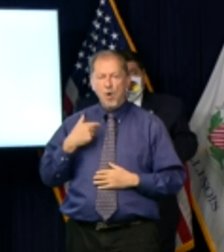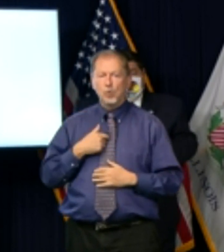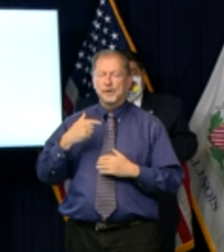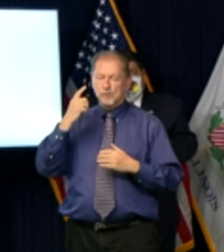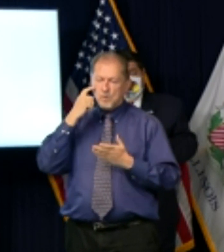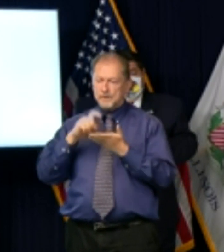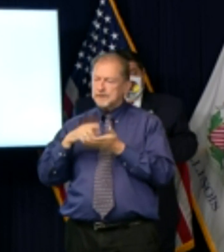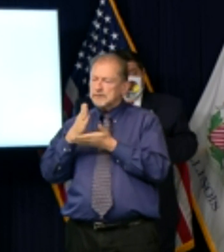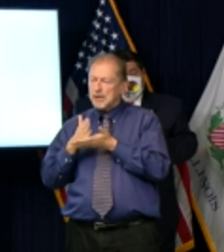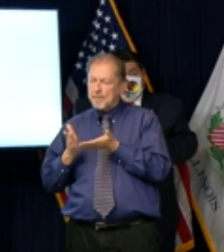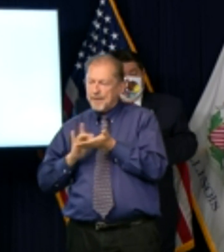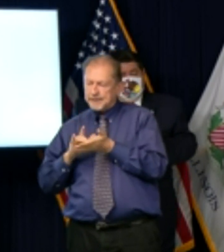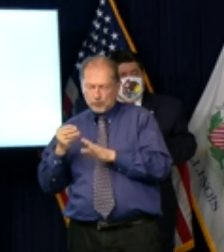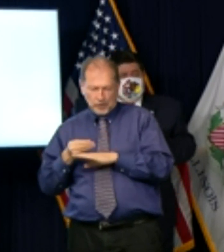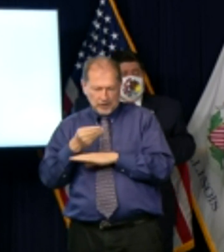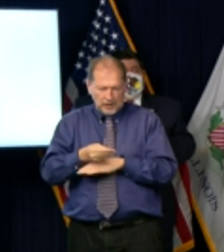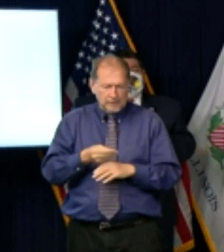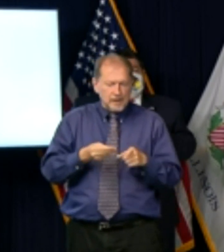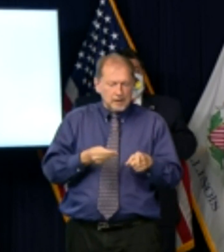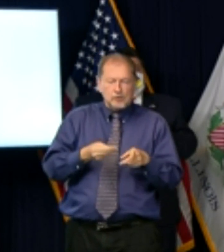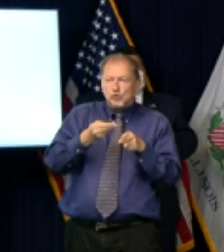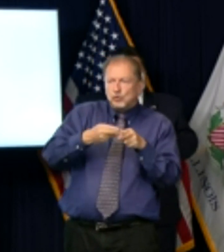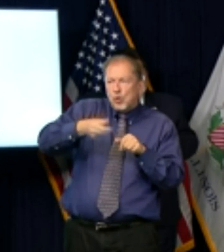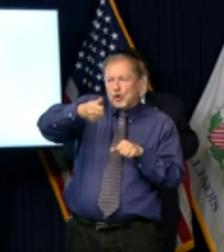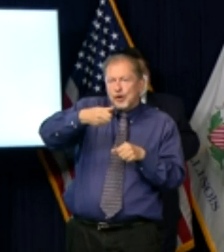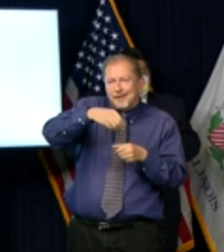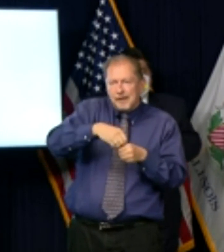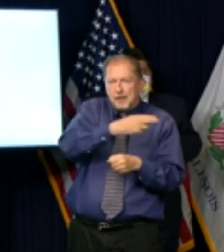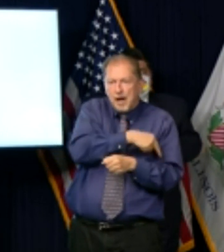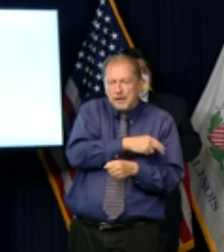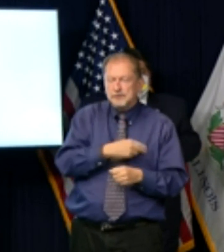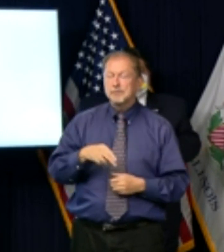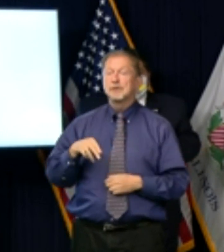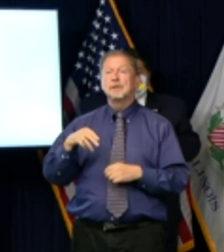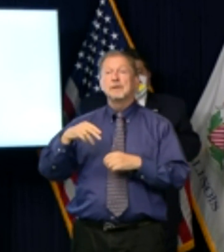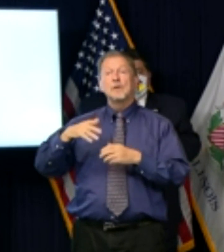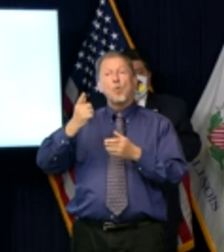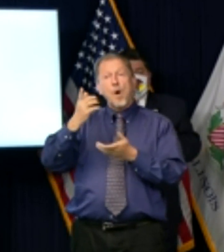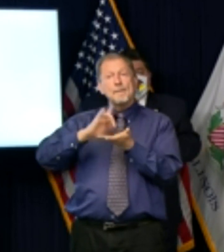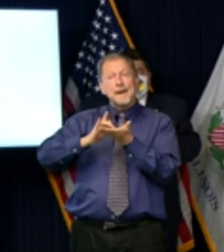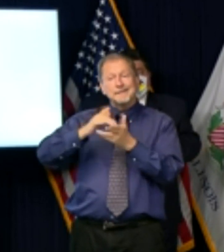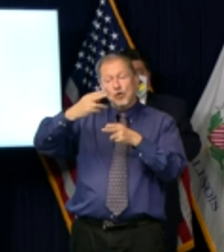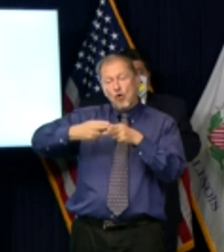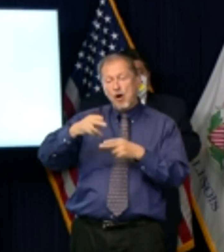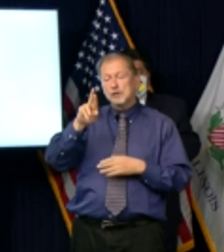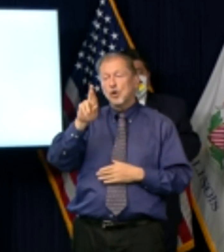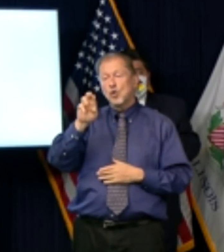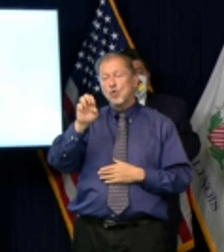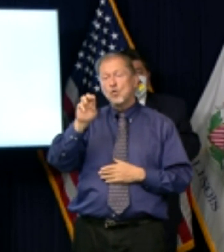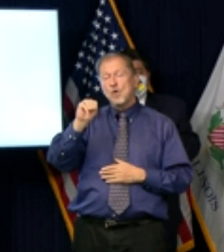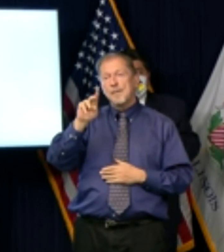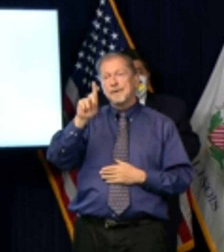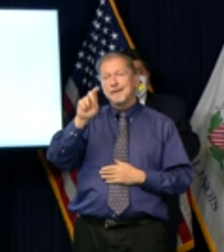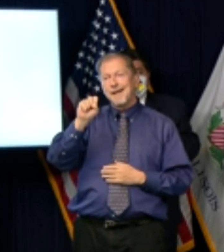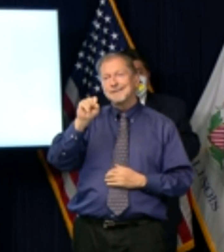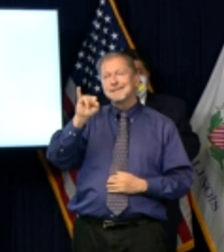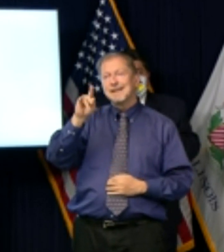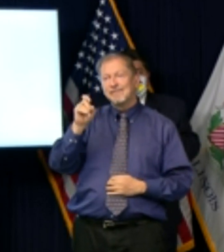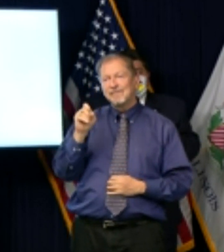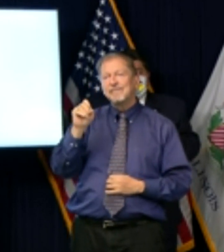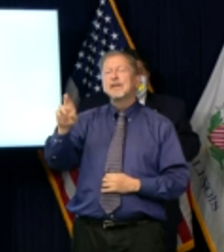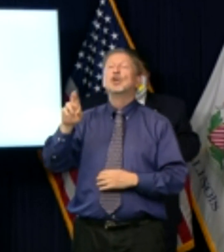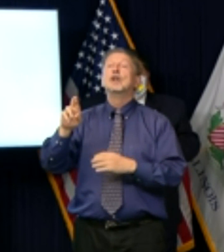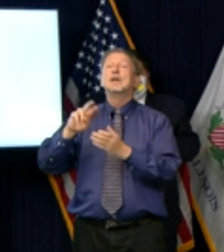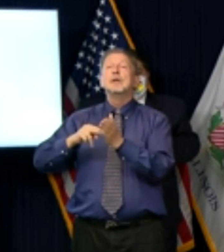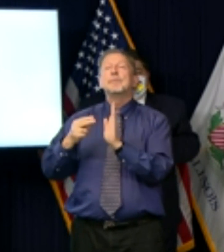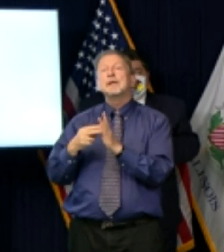can shorten the hospital stay that is what remdesivir has been proven to shorten hospital stay so that means if you get it you might be